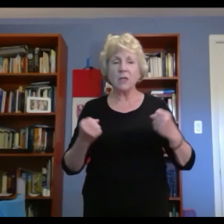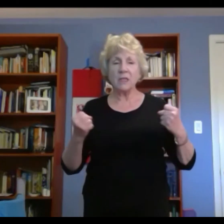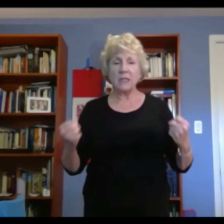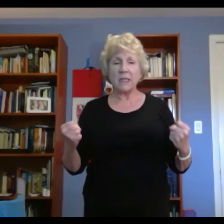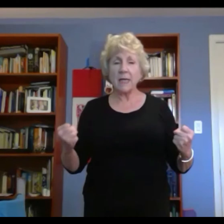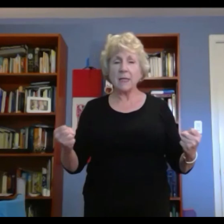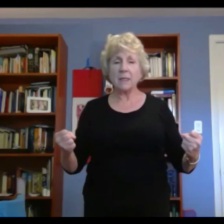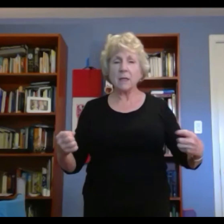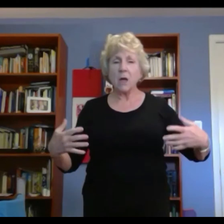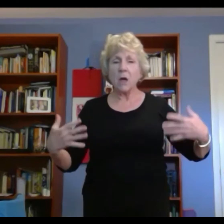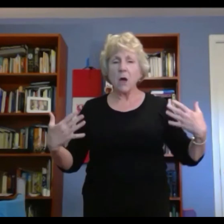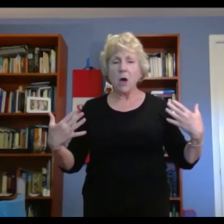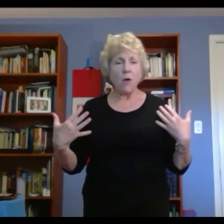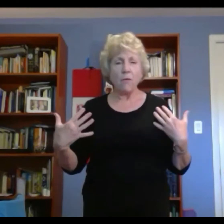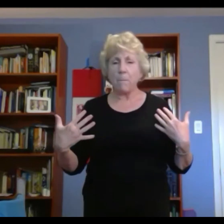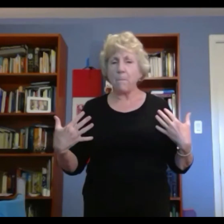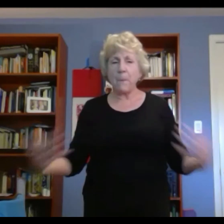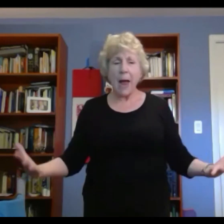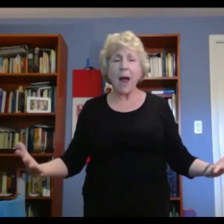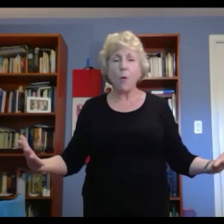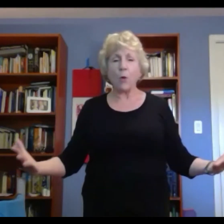deeds of power.